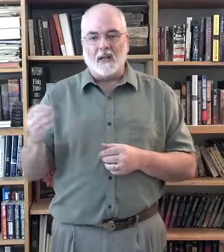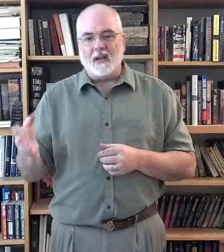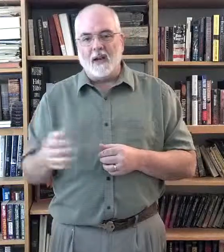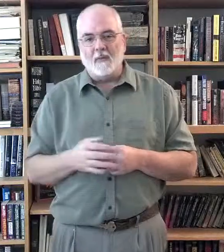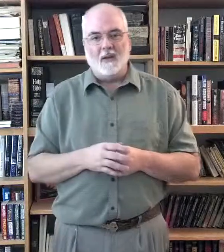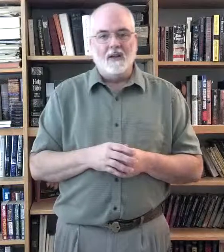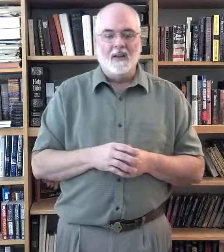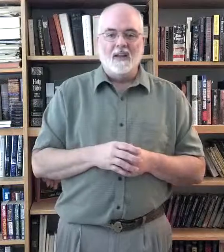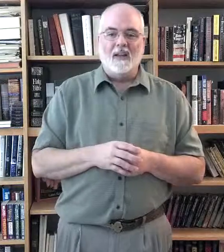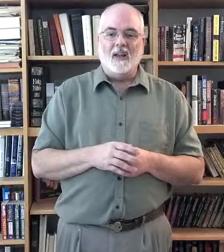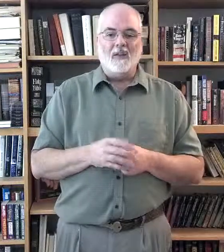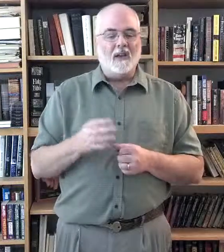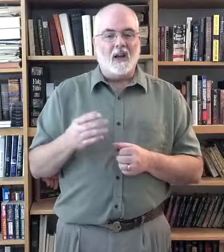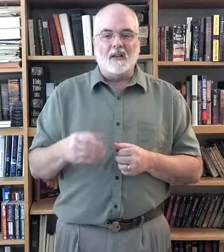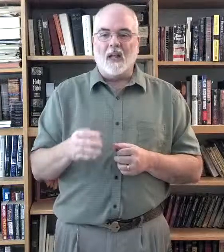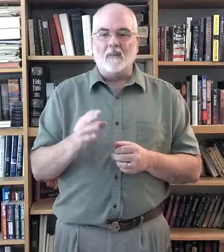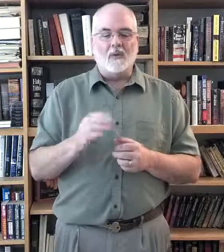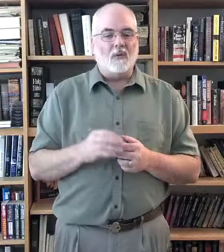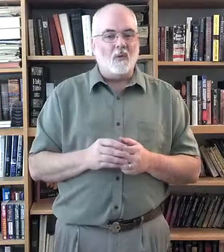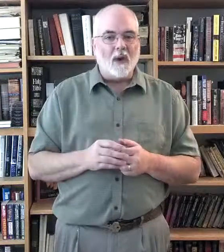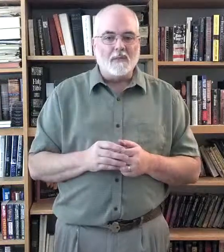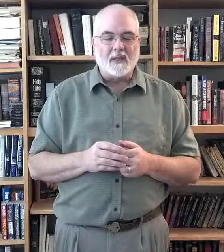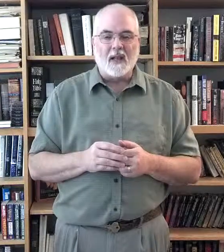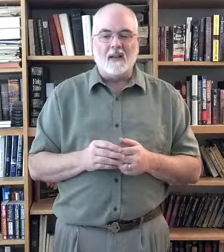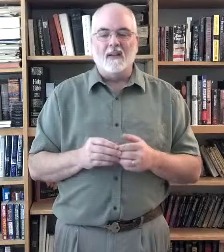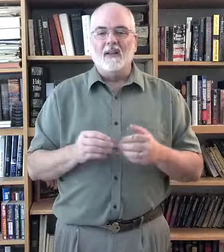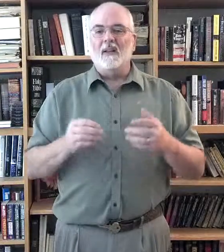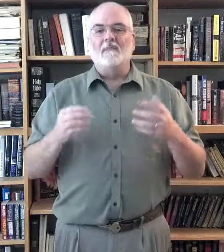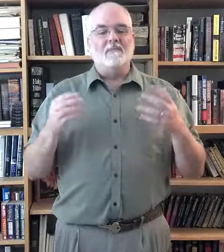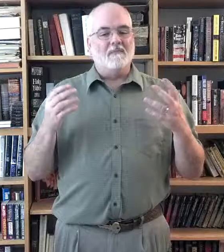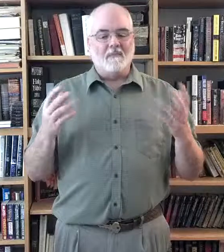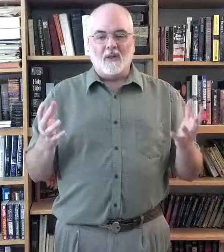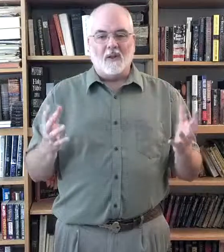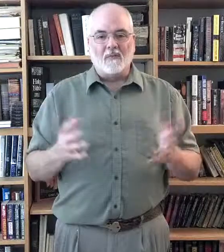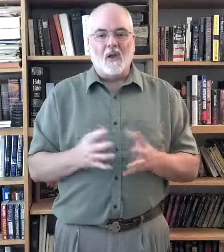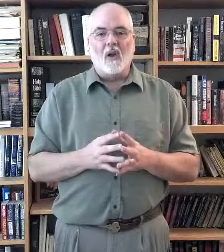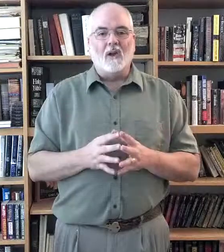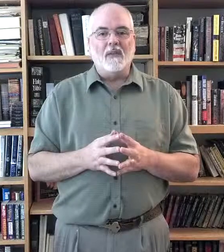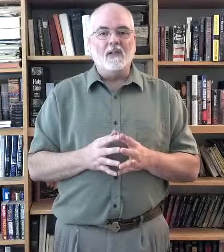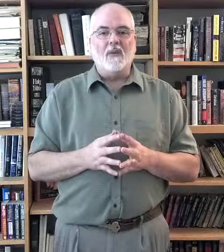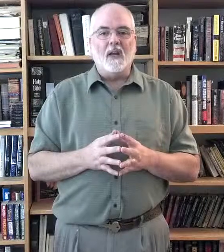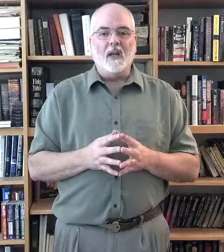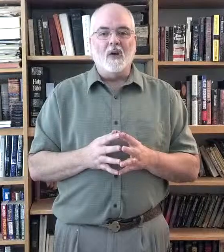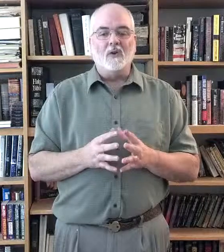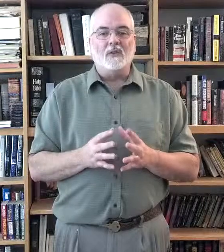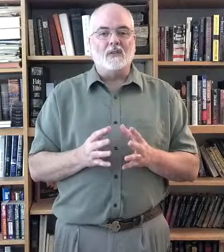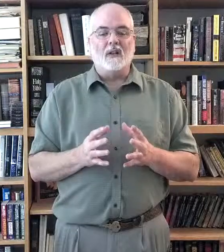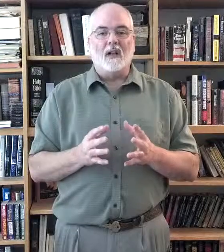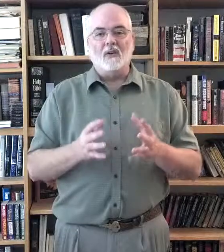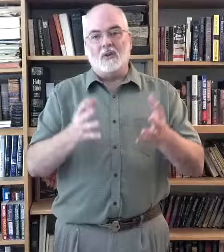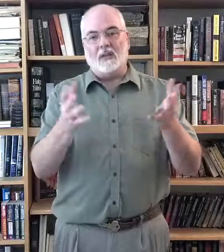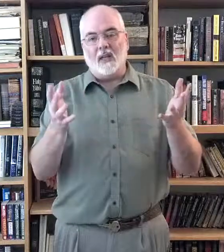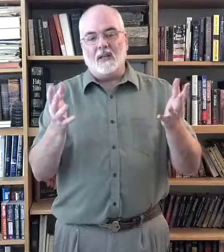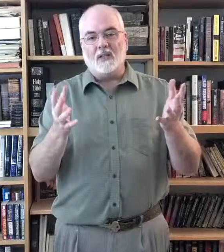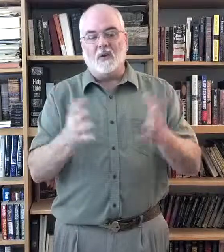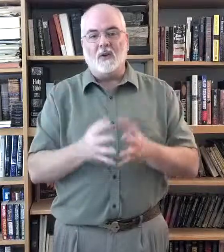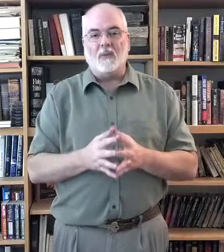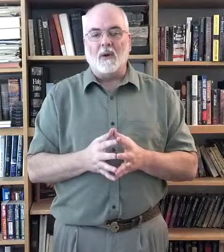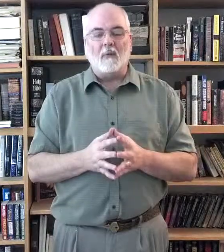name. You can contact me through the website. All of these videos, you're seeing this one. You've probably